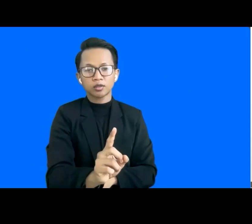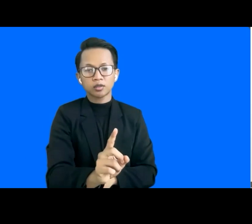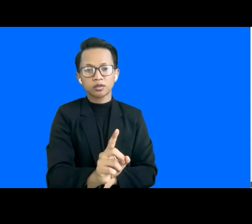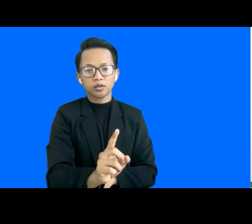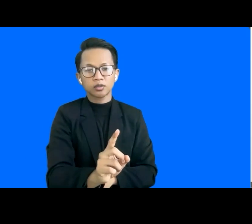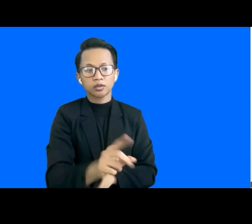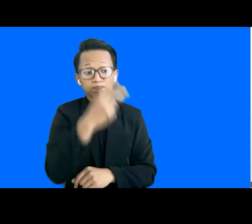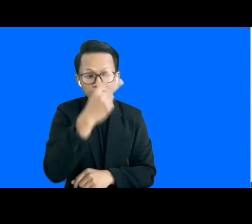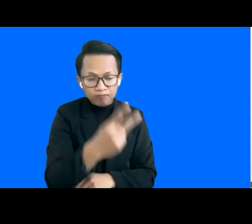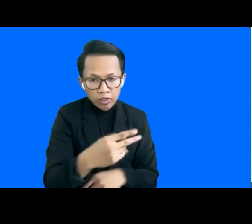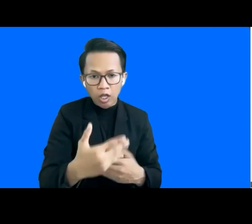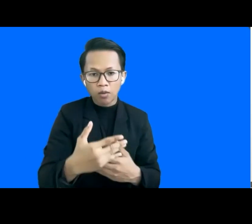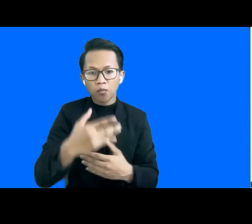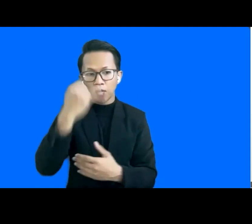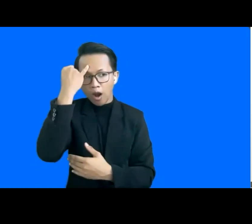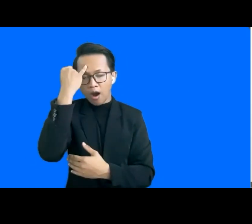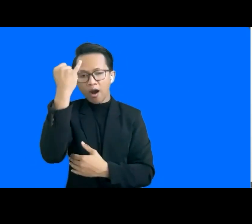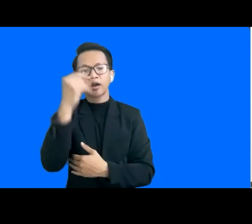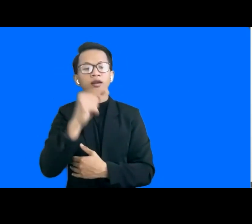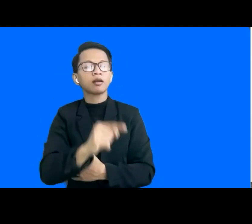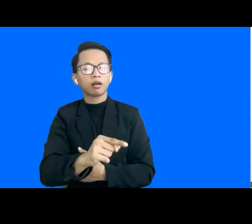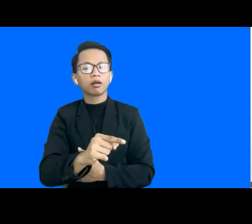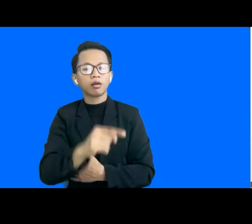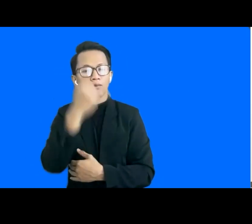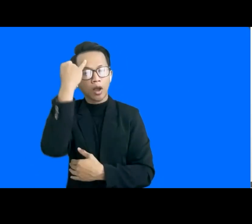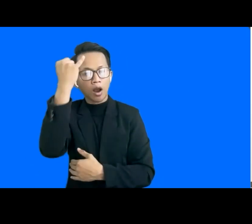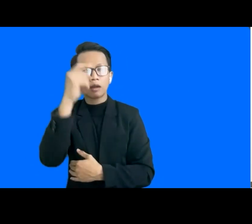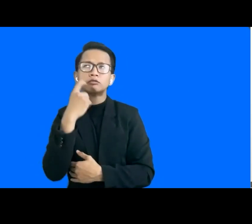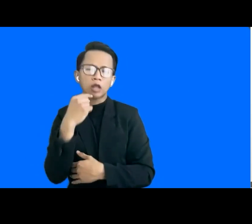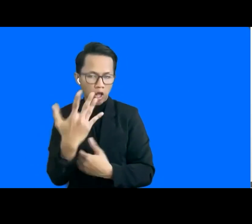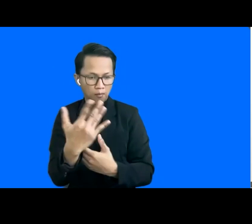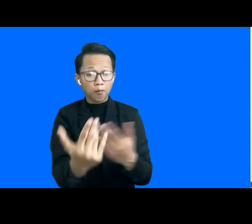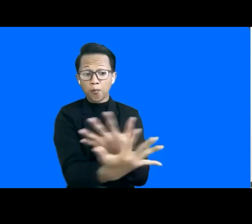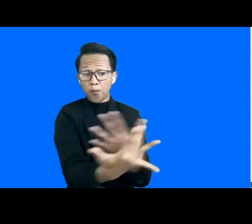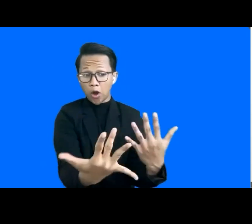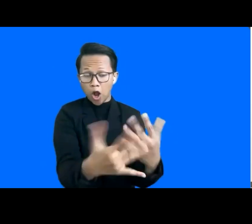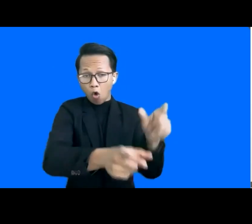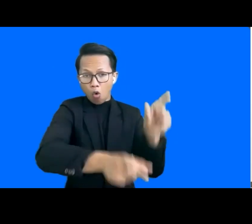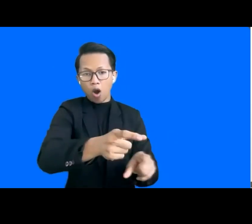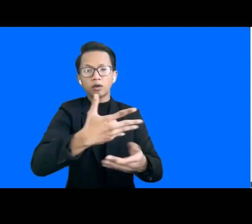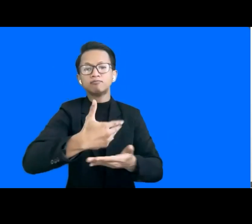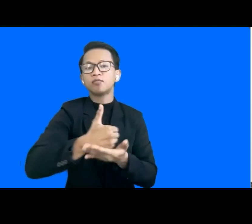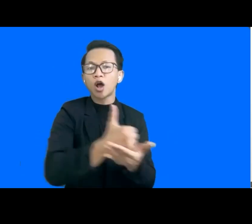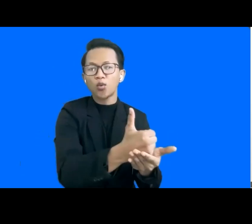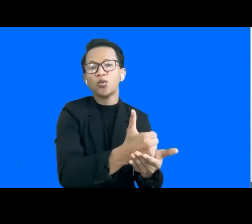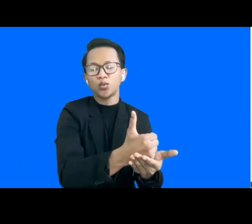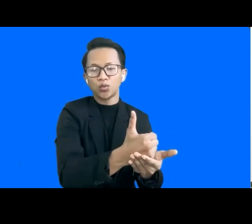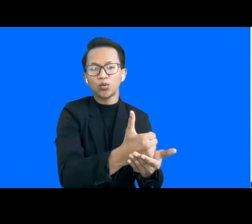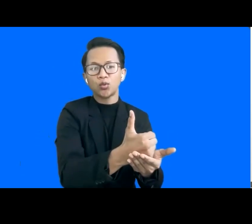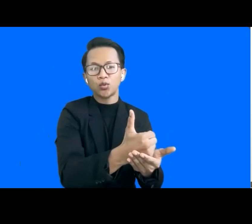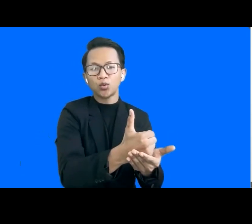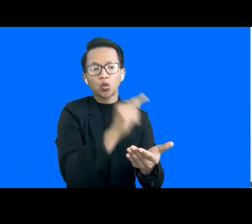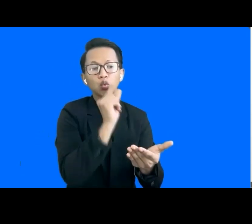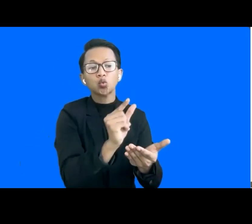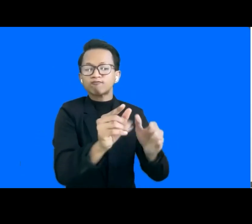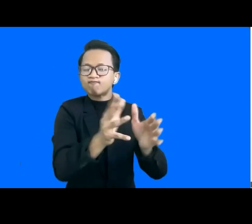the idea that really it is about helping people to be empowered,